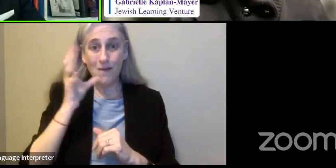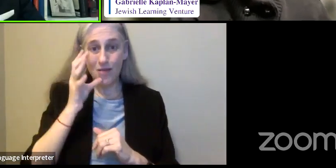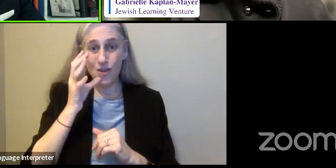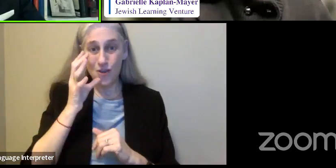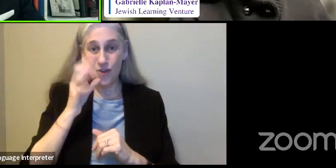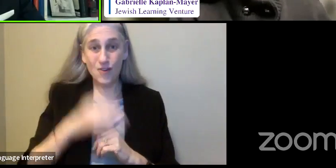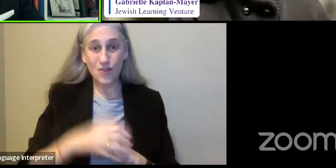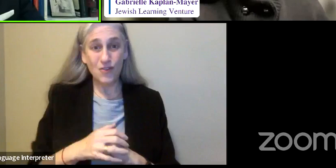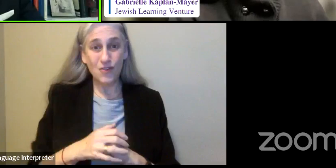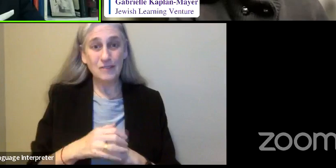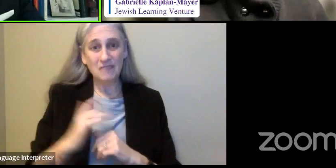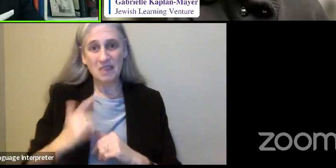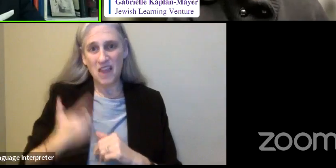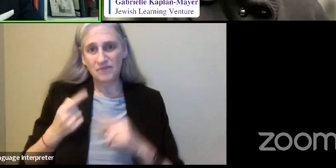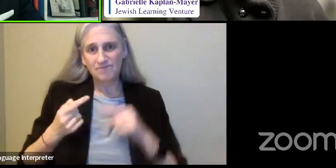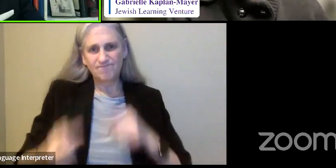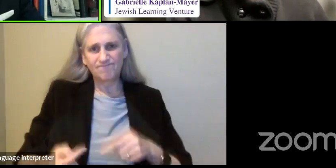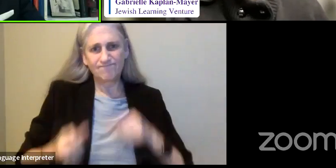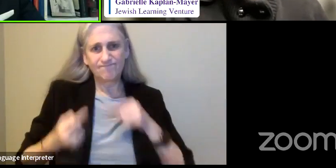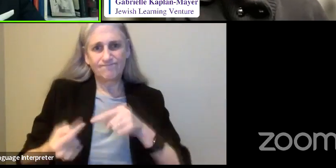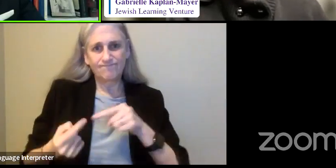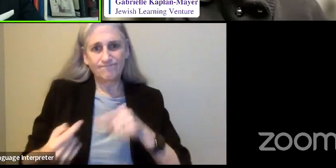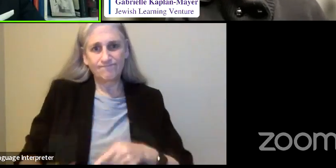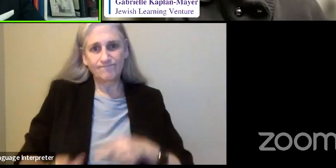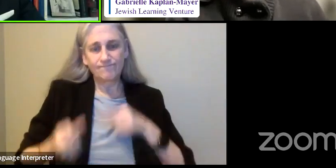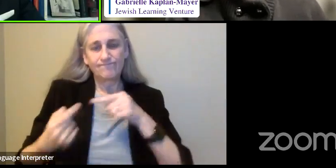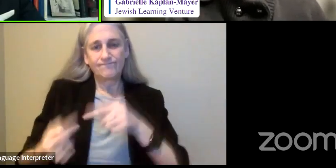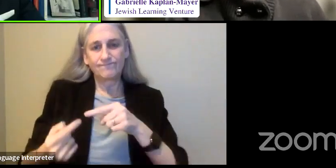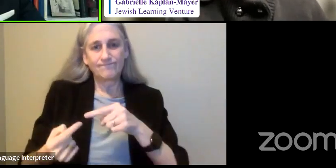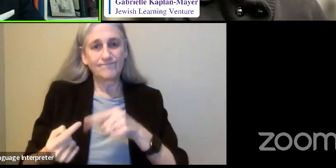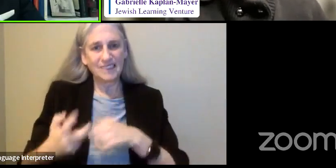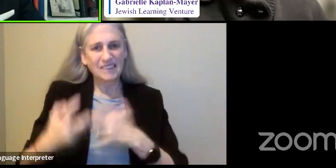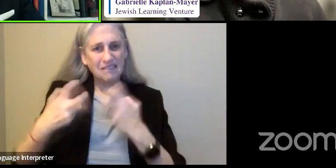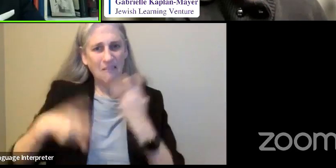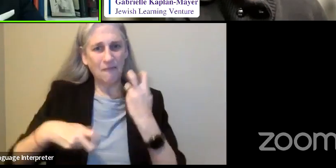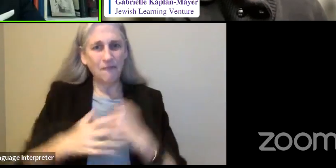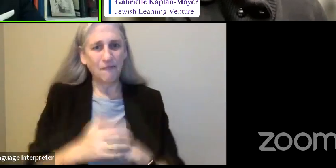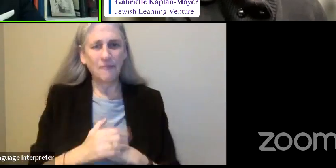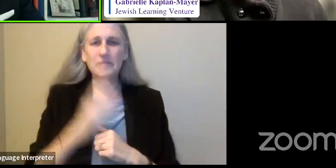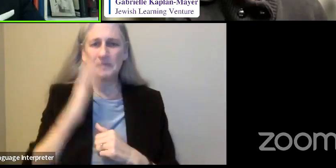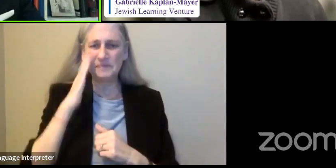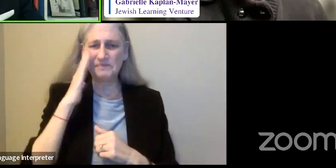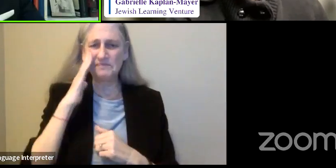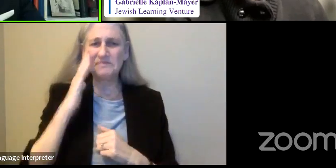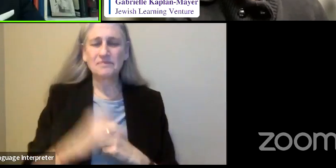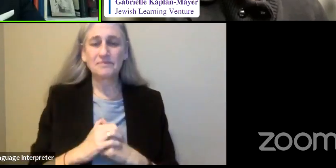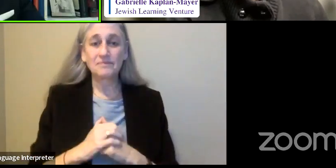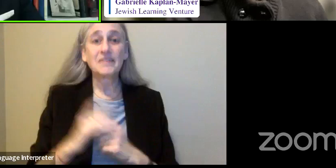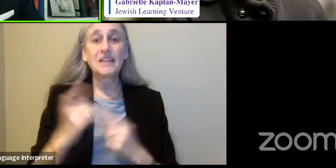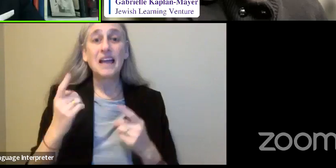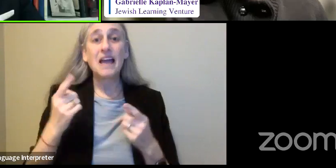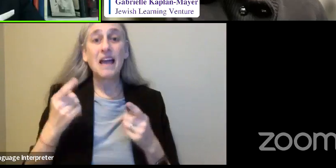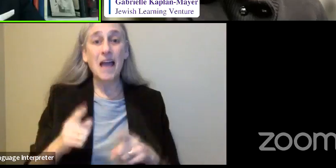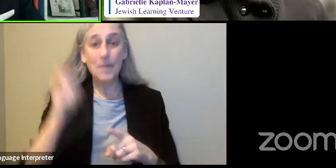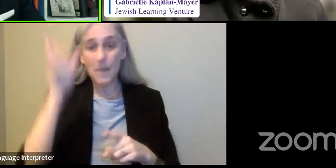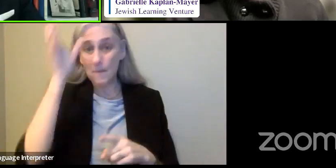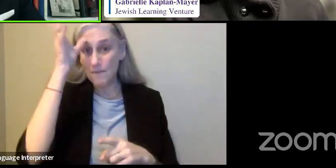carry on the way they were. It turns out that my father Albert